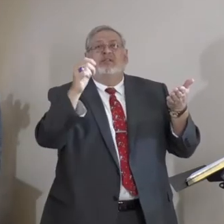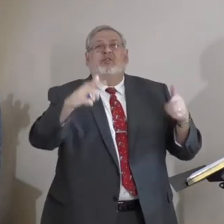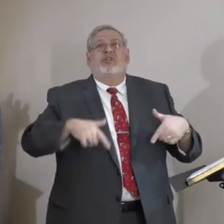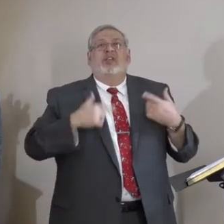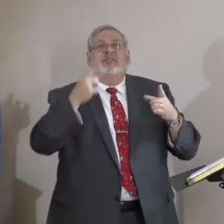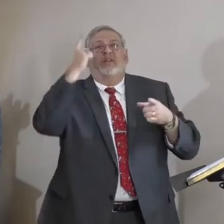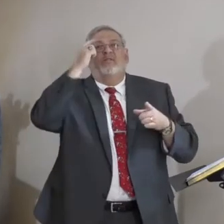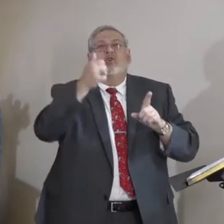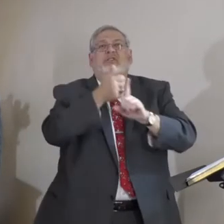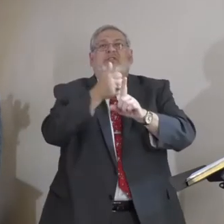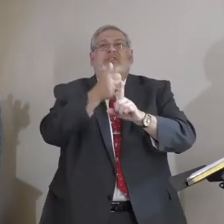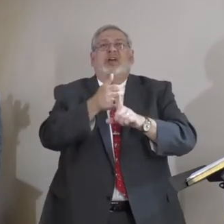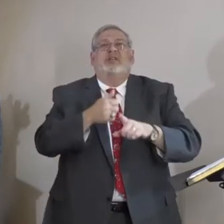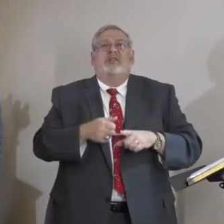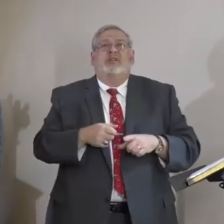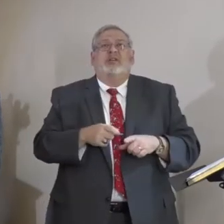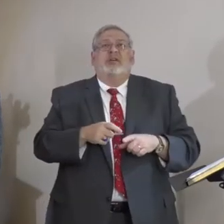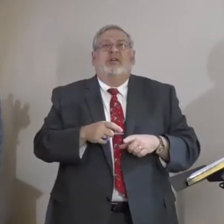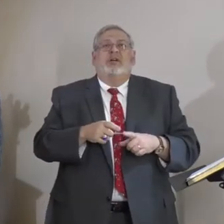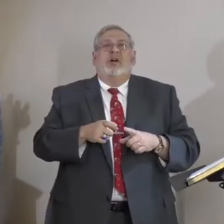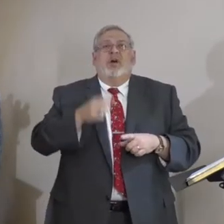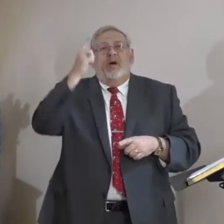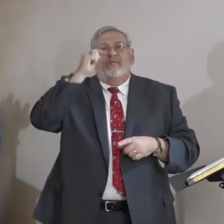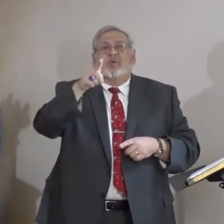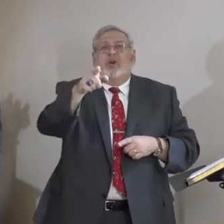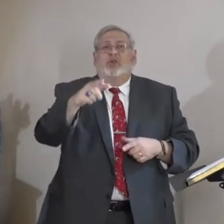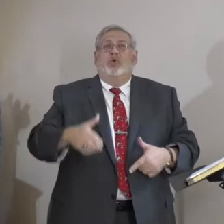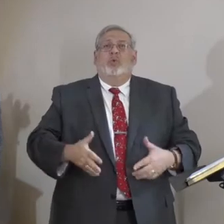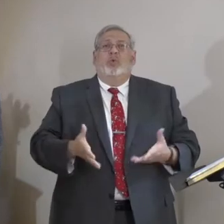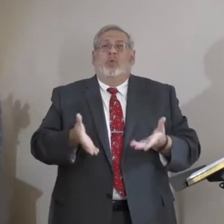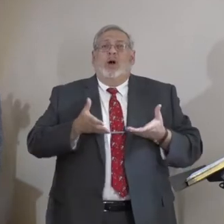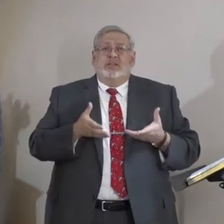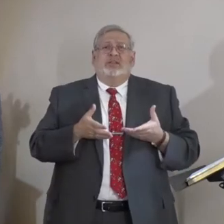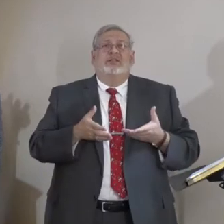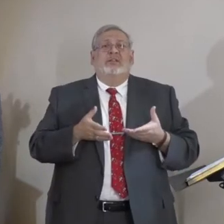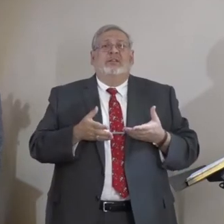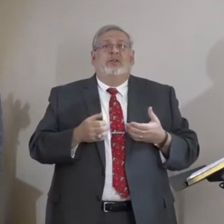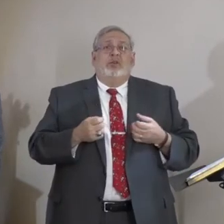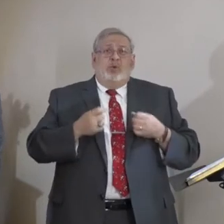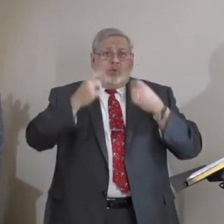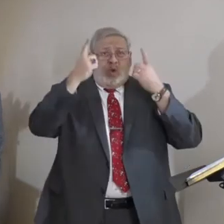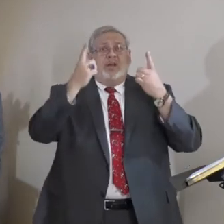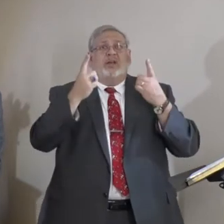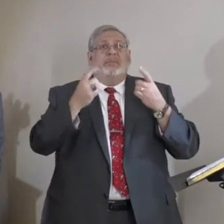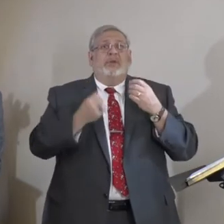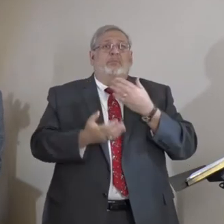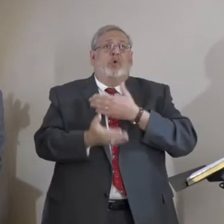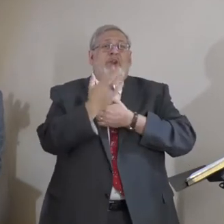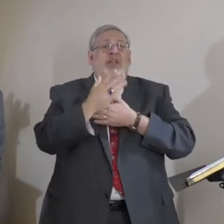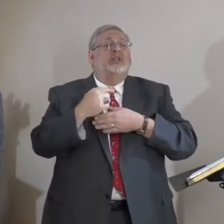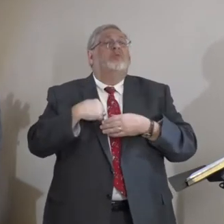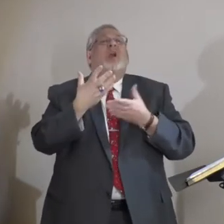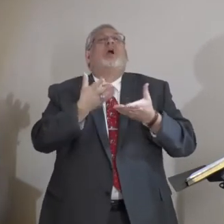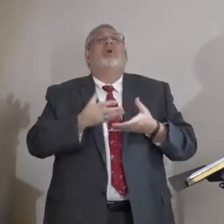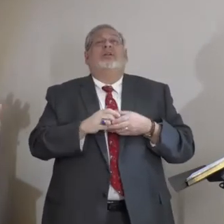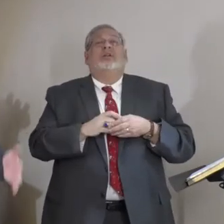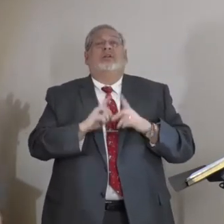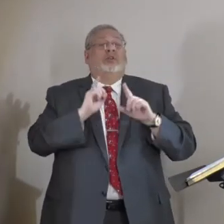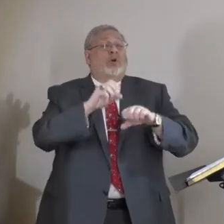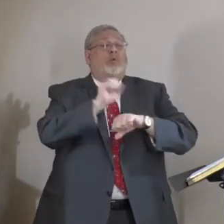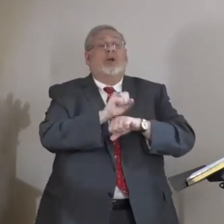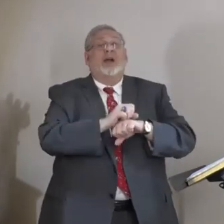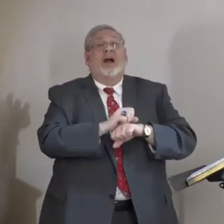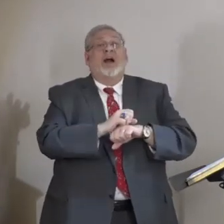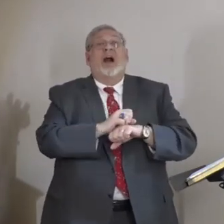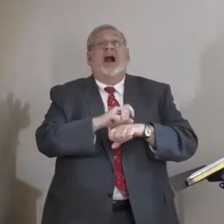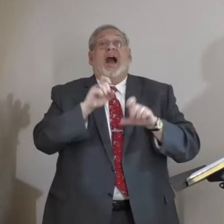own self. You're living for what you want, and whatever you want. You wake up in morning and think, this is what I want right now. Even when you go to work, you're